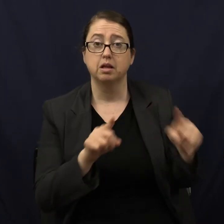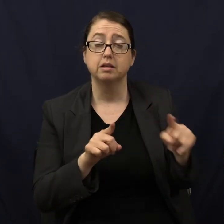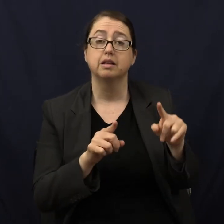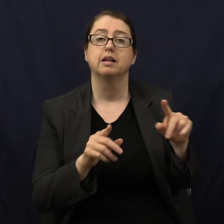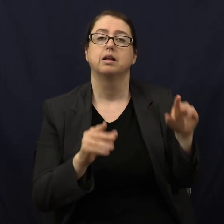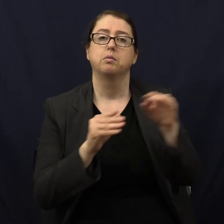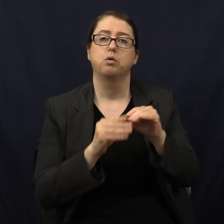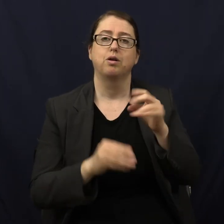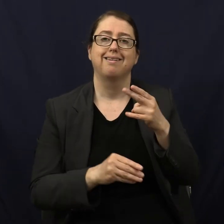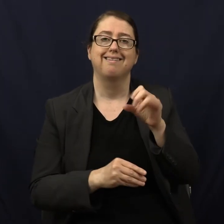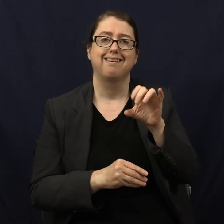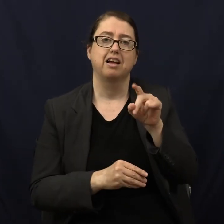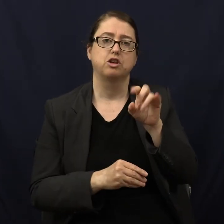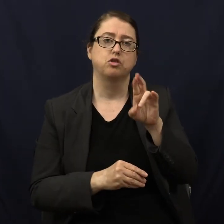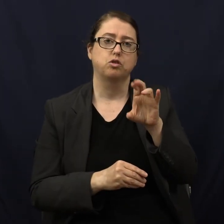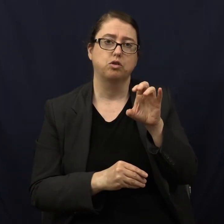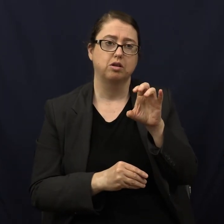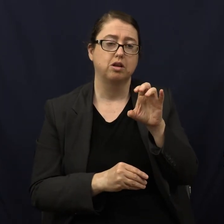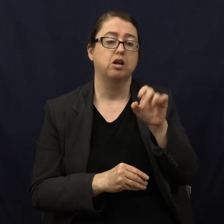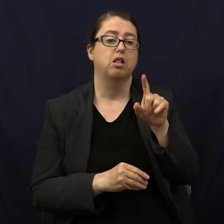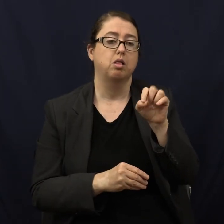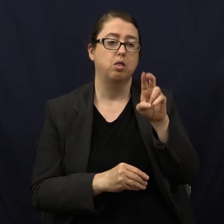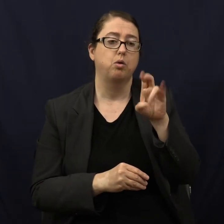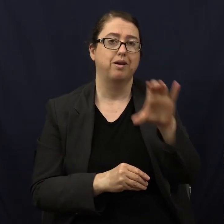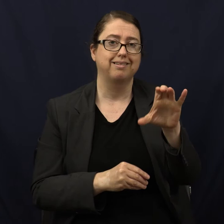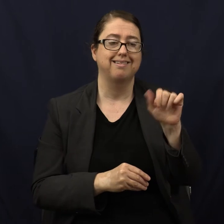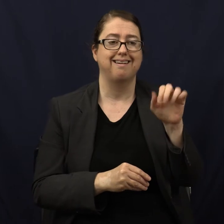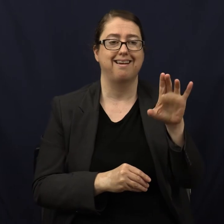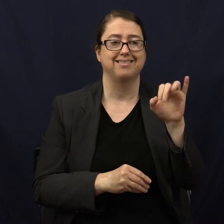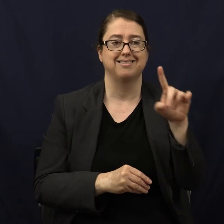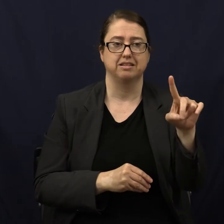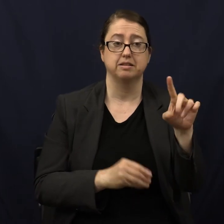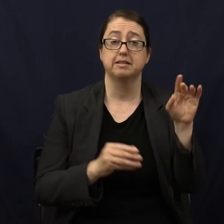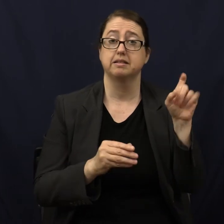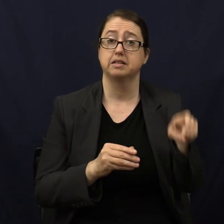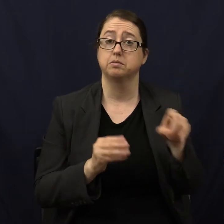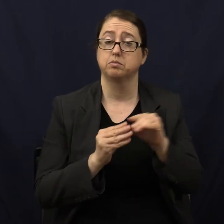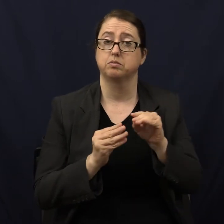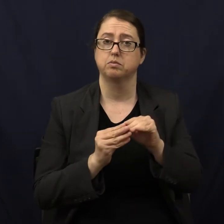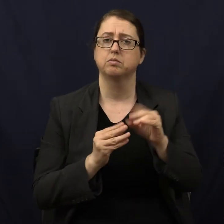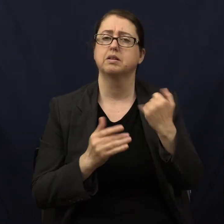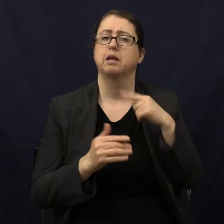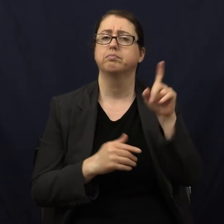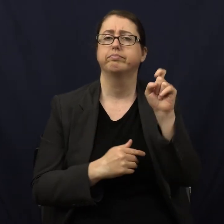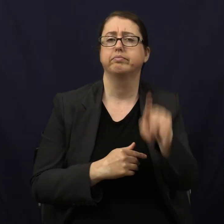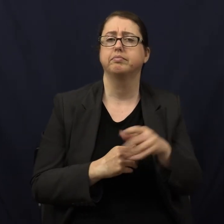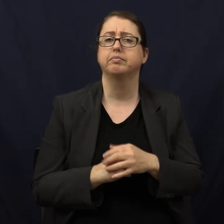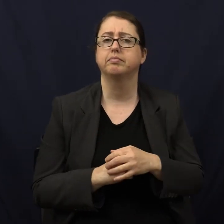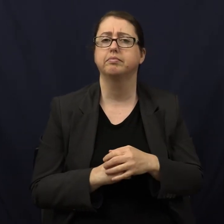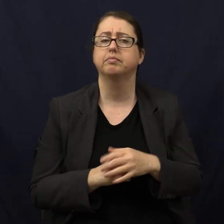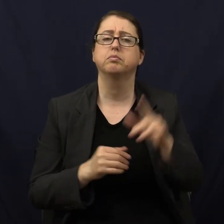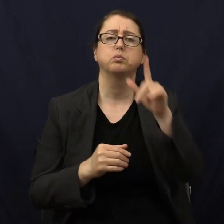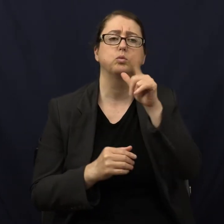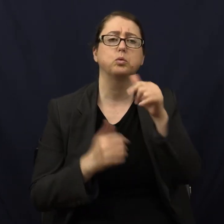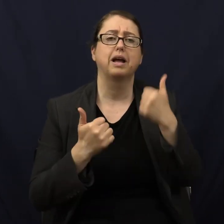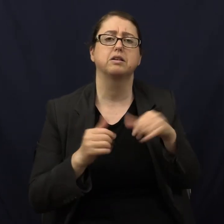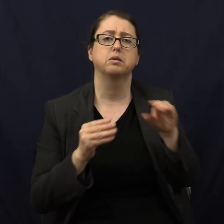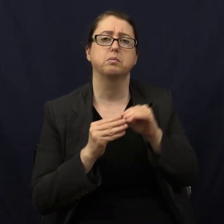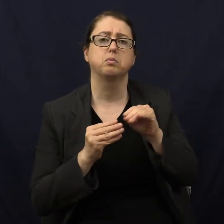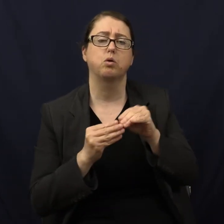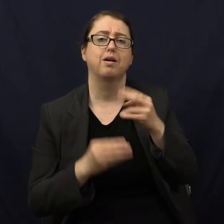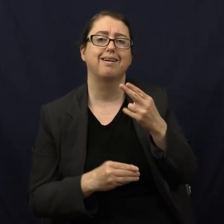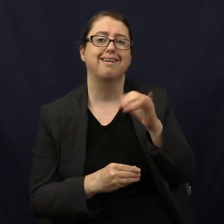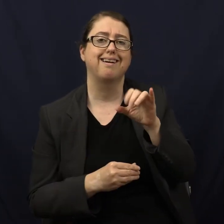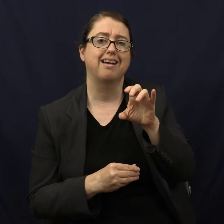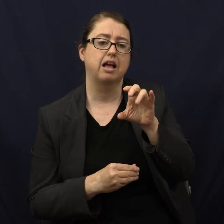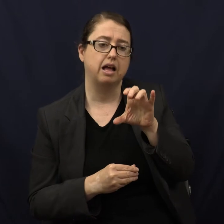you eat, especially animal protein, the more hydrochloric acid you need to produce. So here's a question. Who do you think has more hydrochloric acid